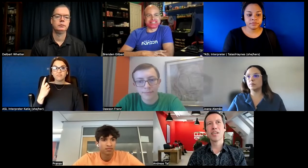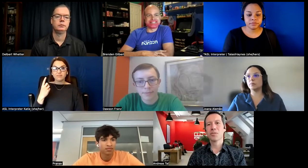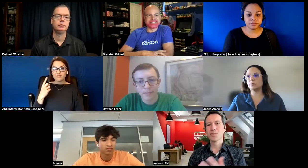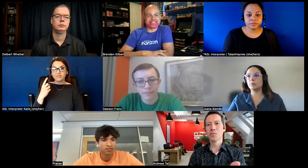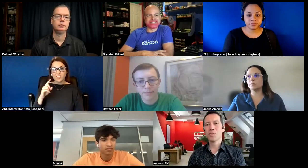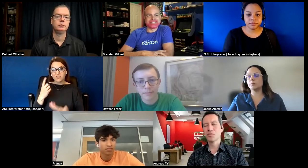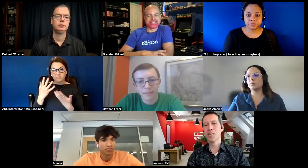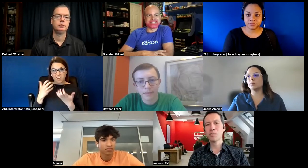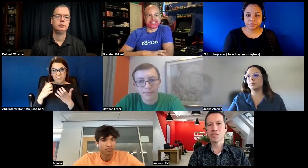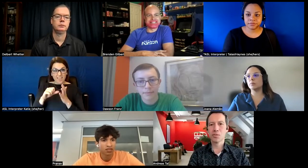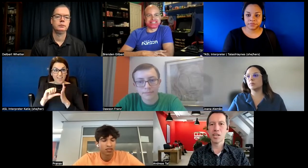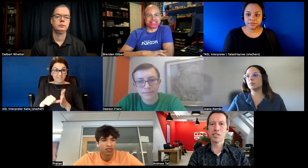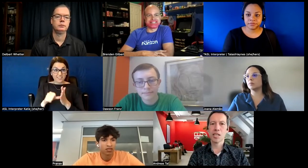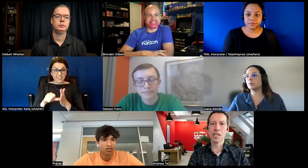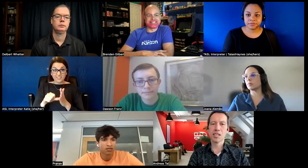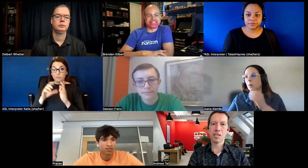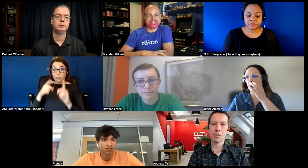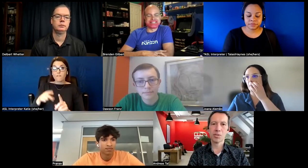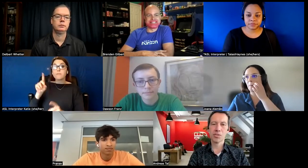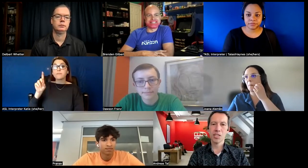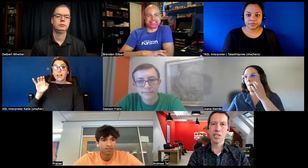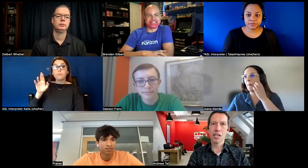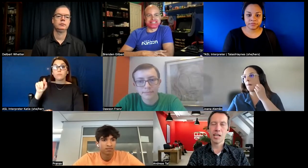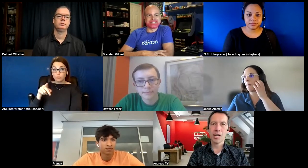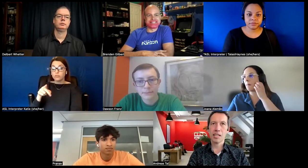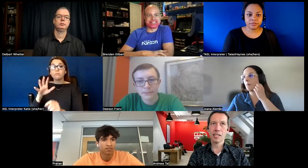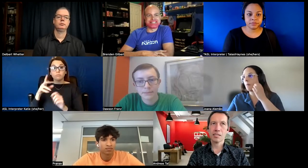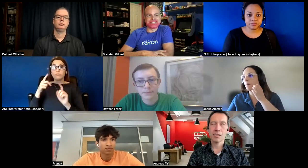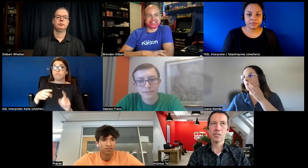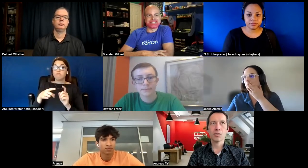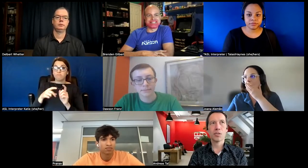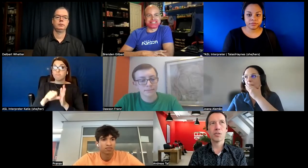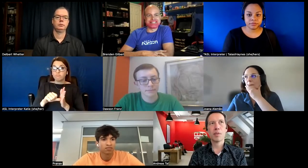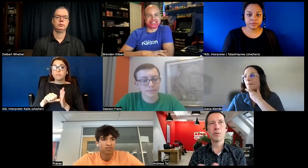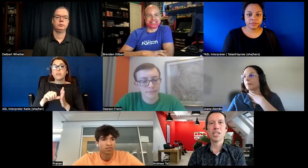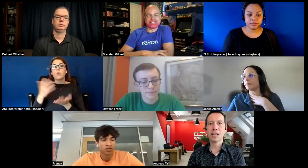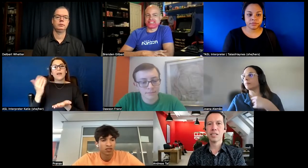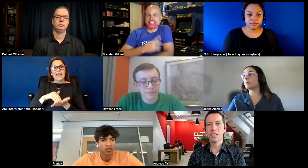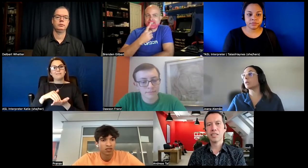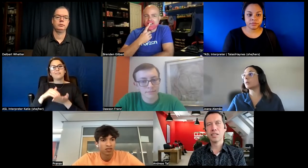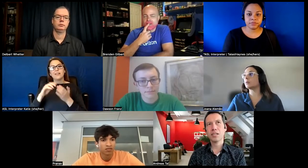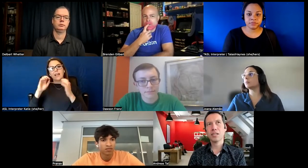also the point from delbert through educate developers and so parallel uh